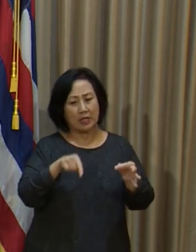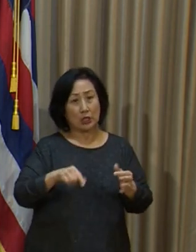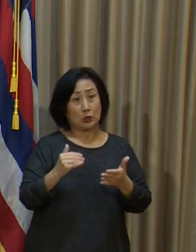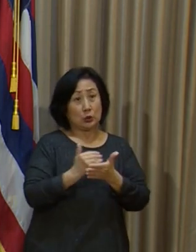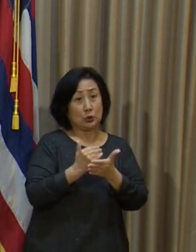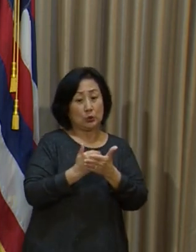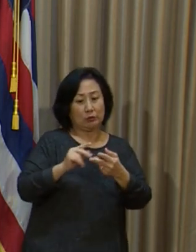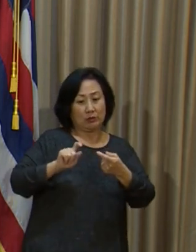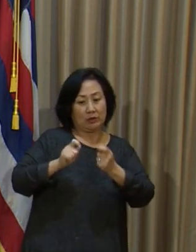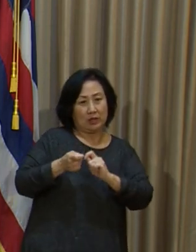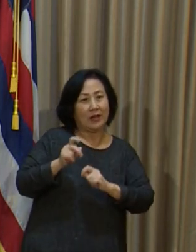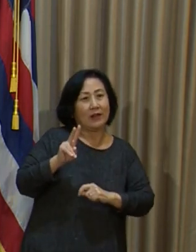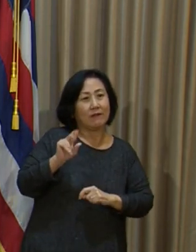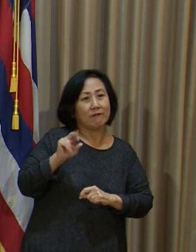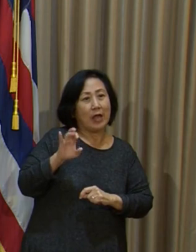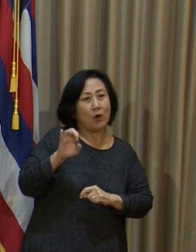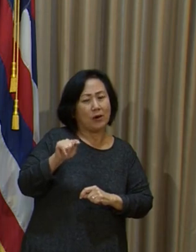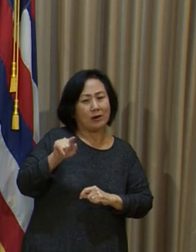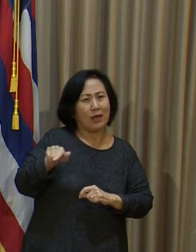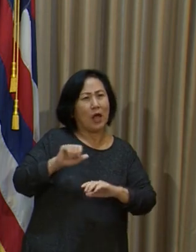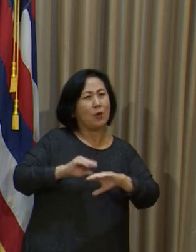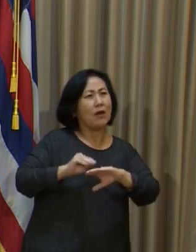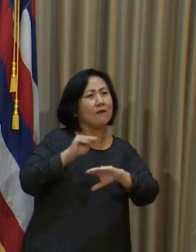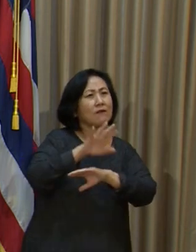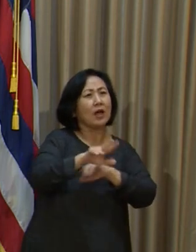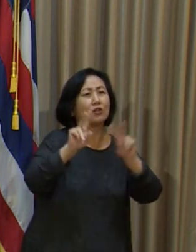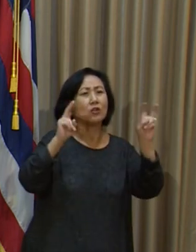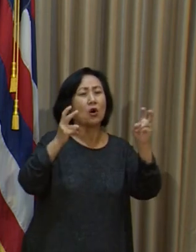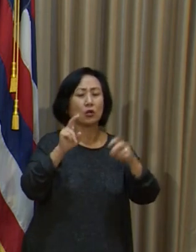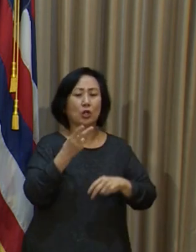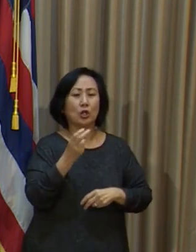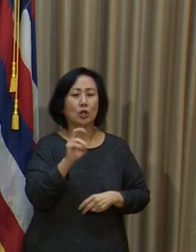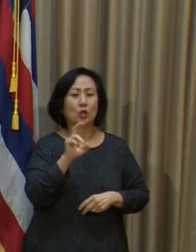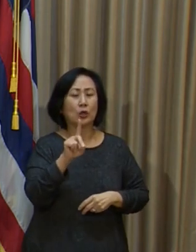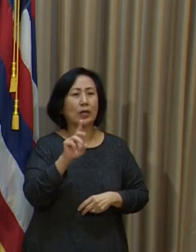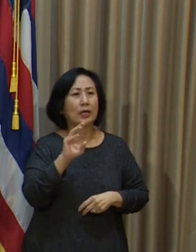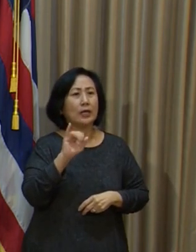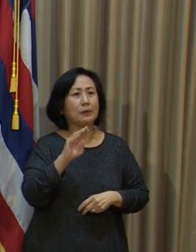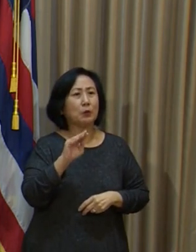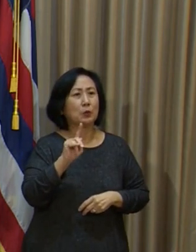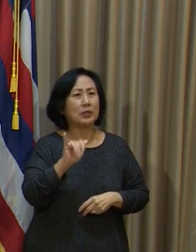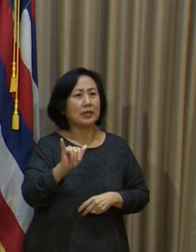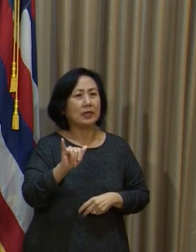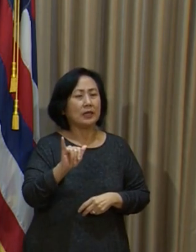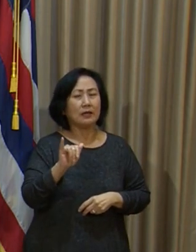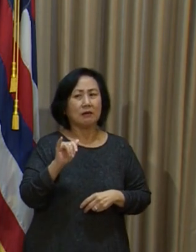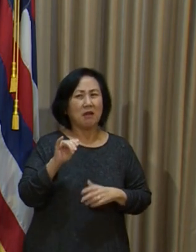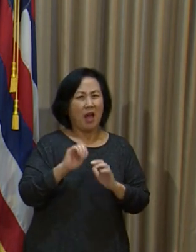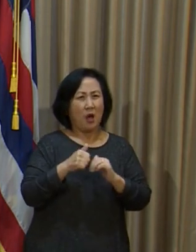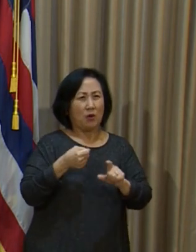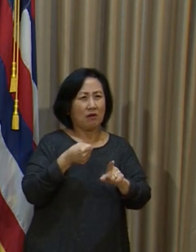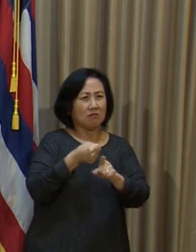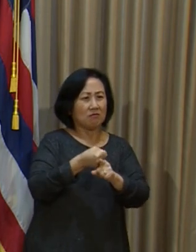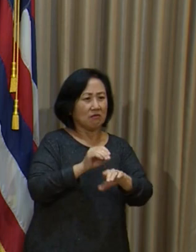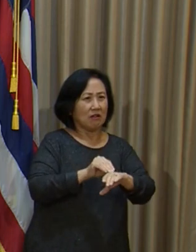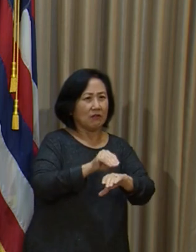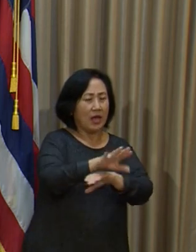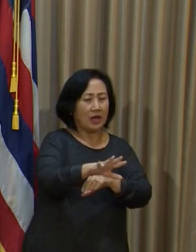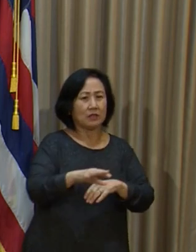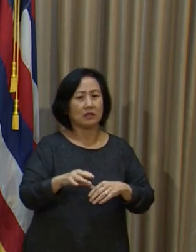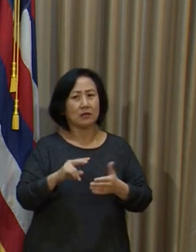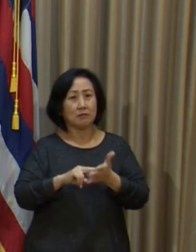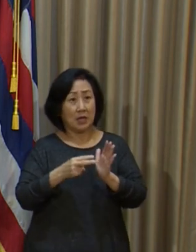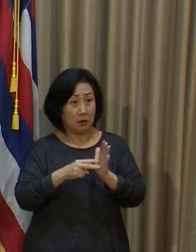new variant is going to affect herd immunity and the need to scale up on taking the